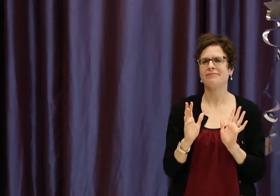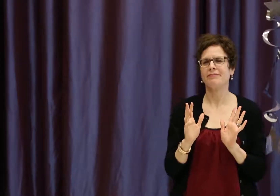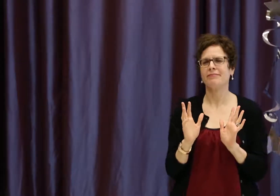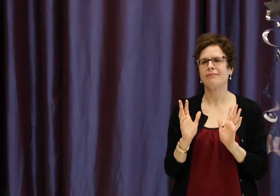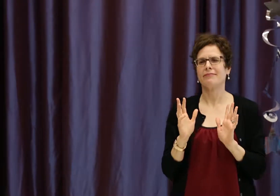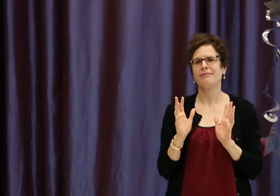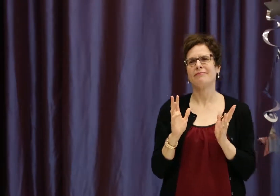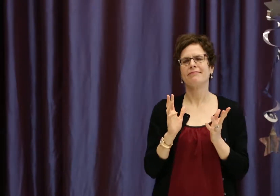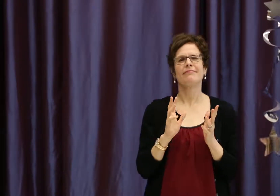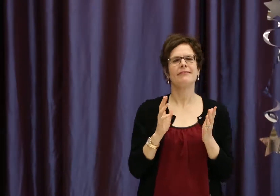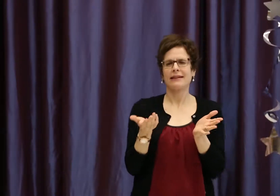specifically.